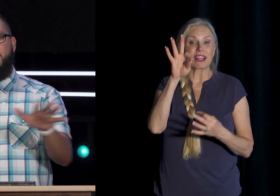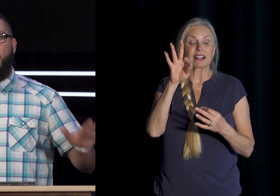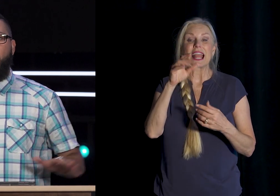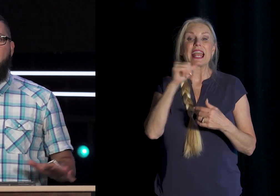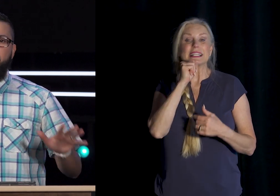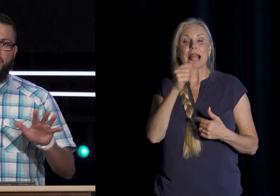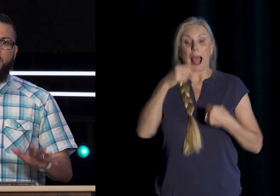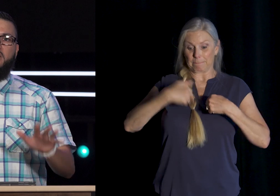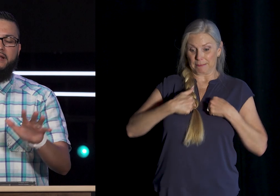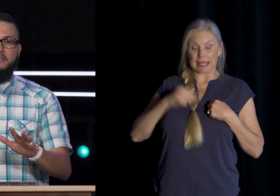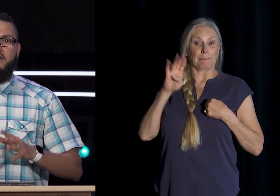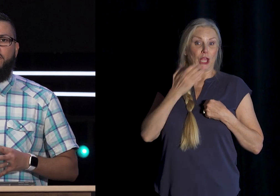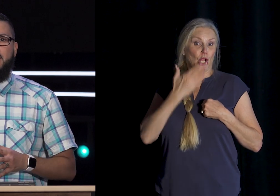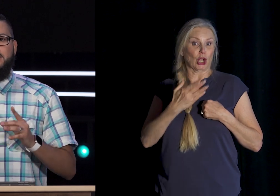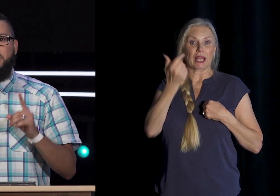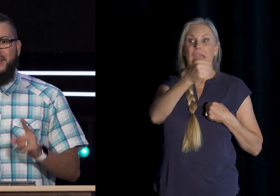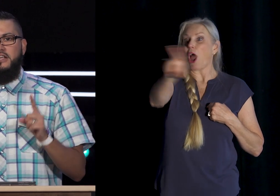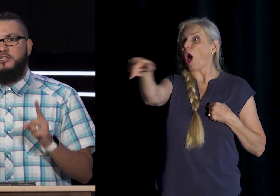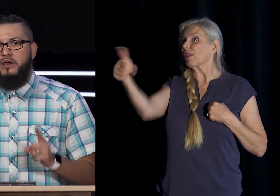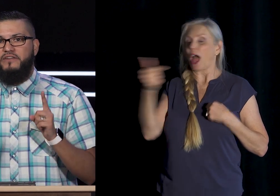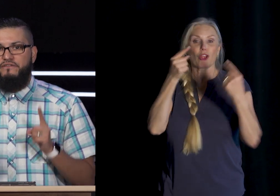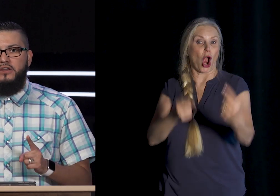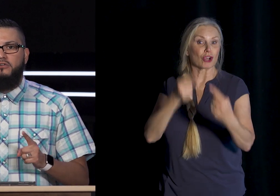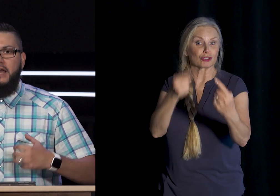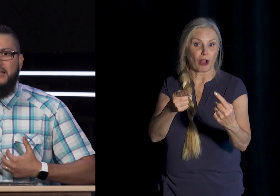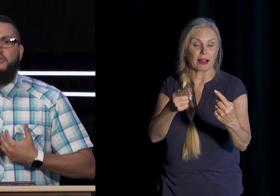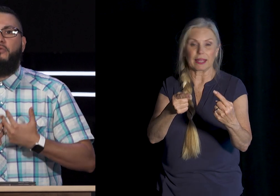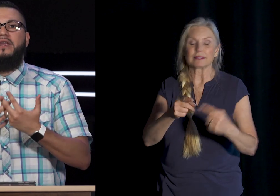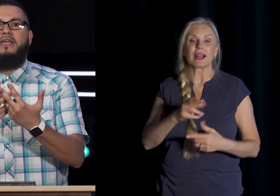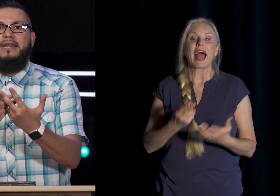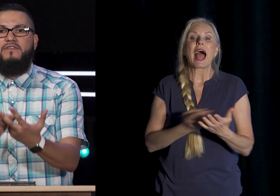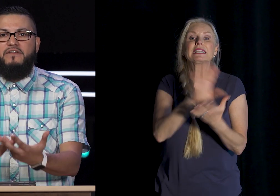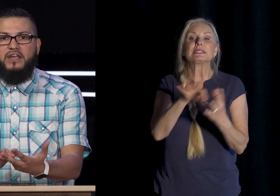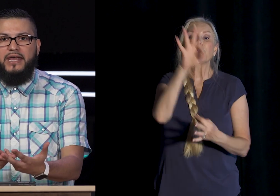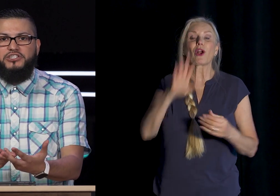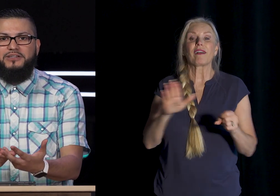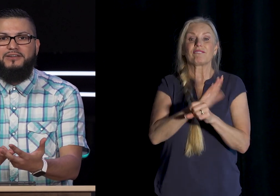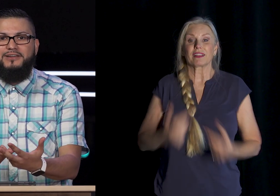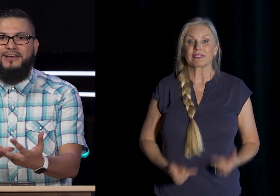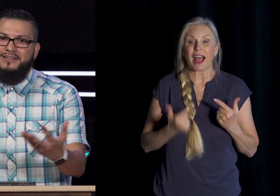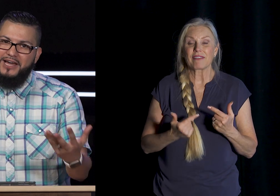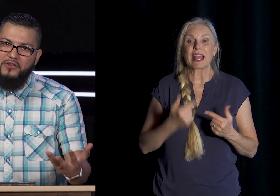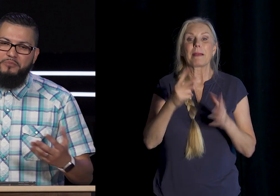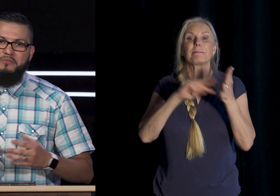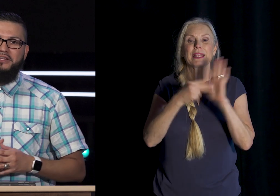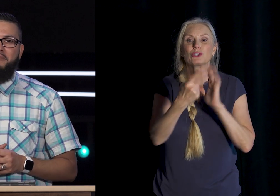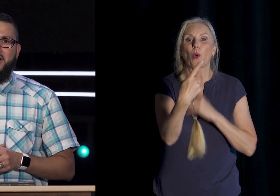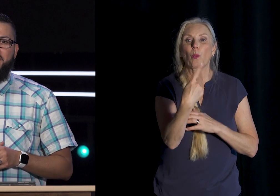Everyone Around Me Is Struggling And Suffering See Being Spirit Filled Is So That We Can Give Edification To Other People In The Body Of